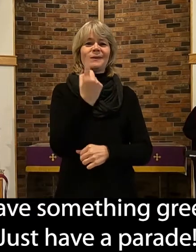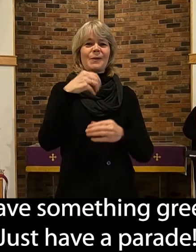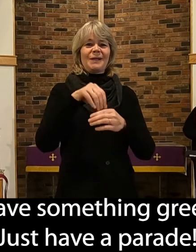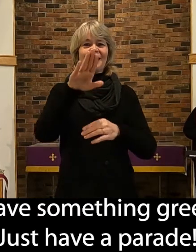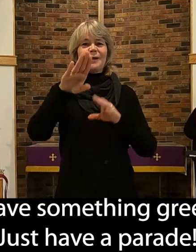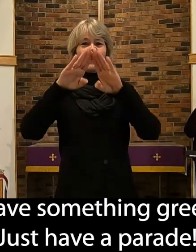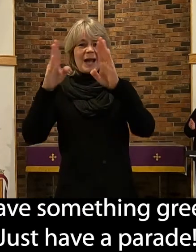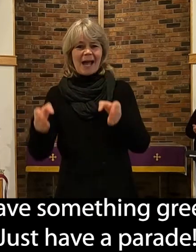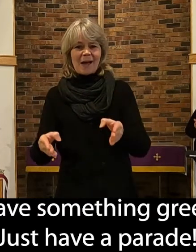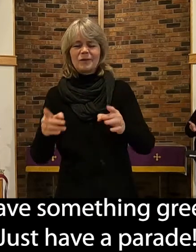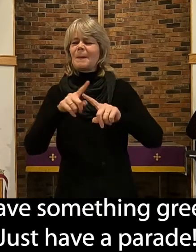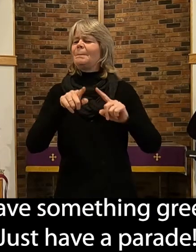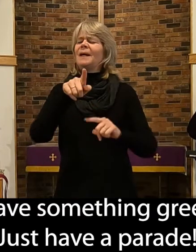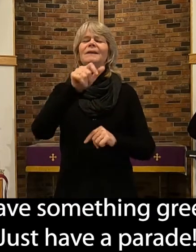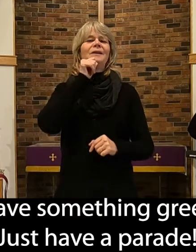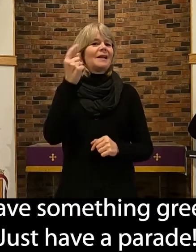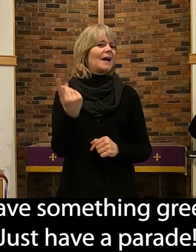Because we're all going to be doing that.